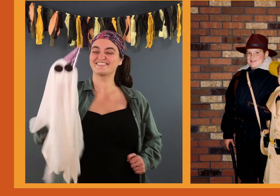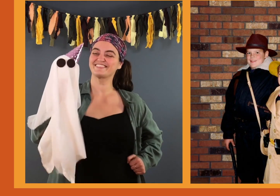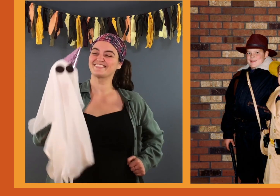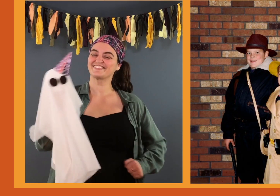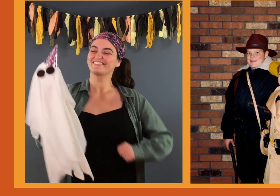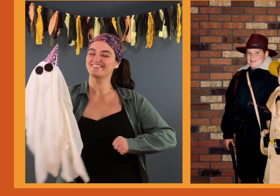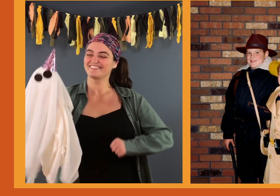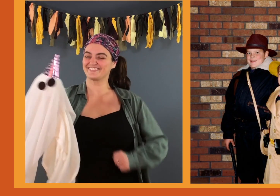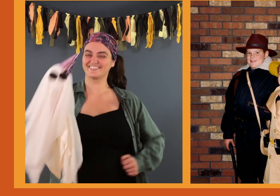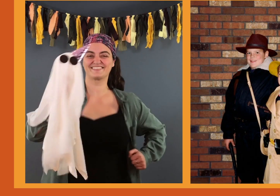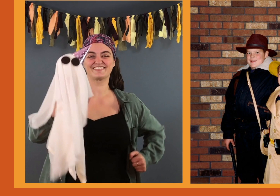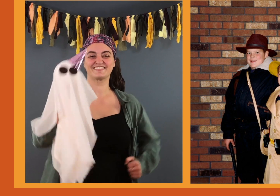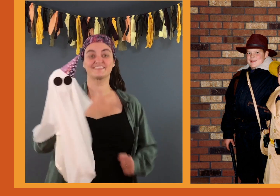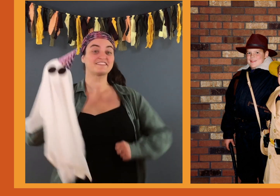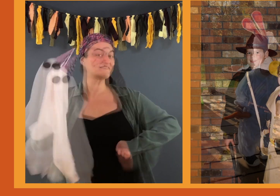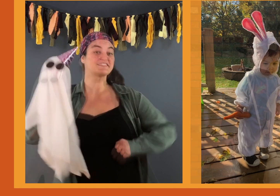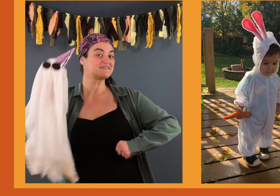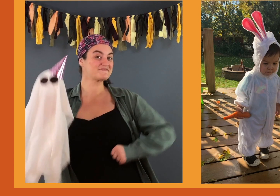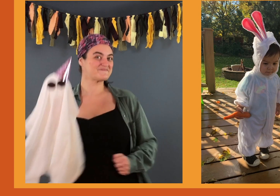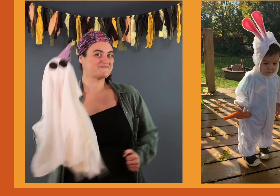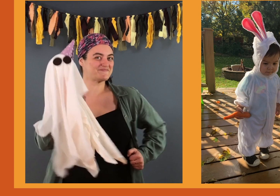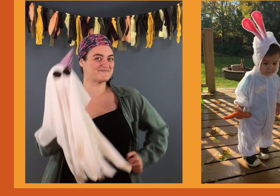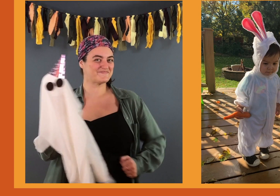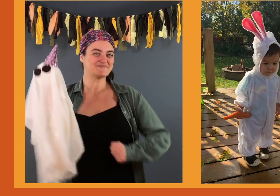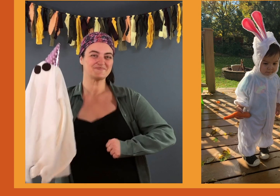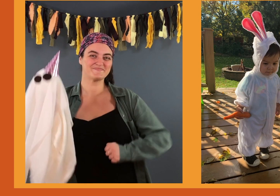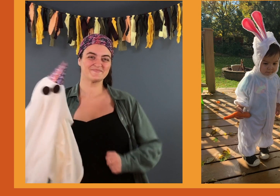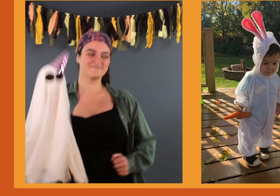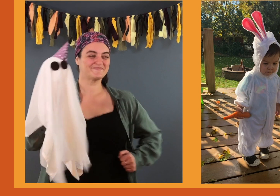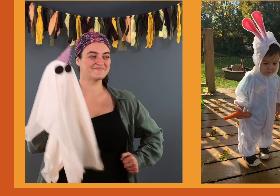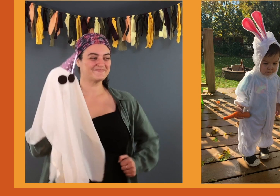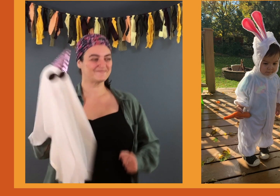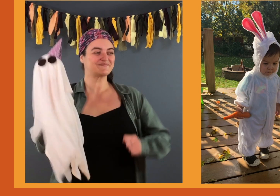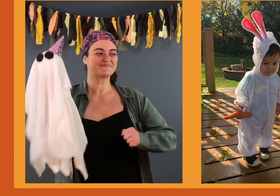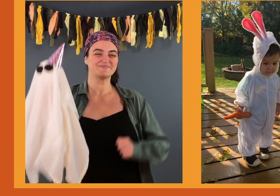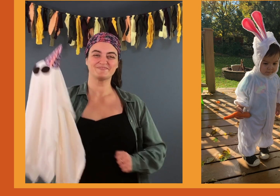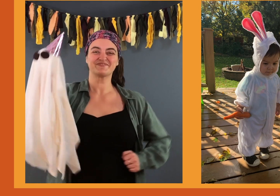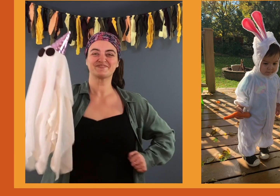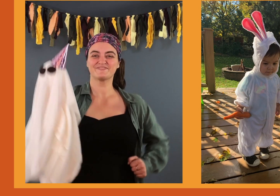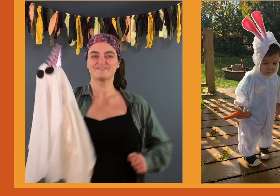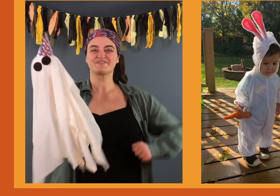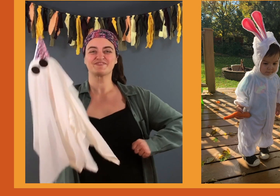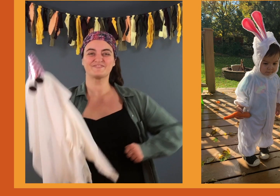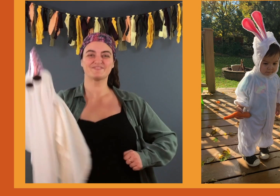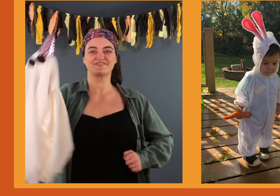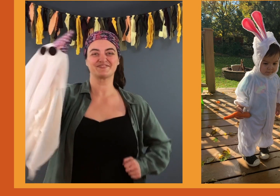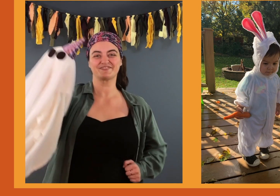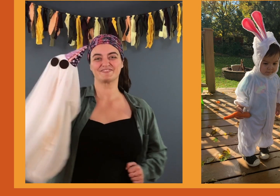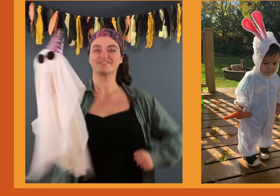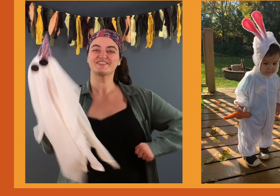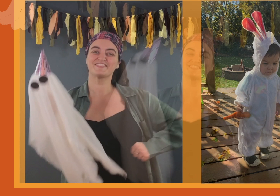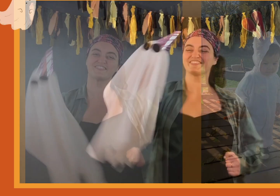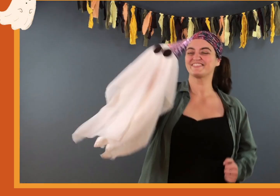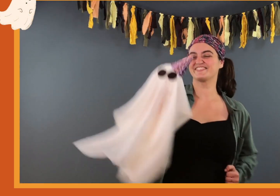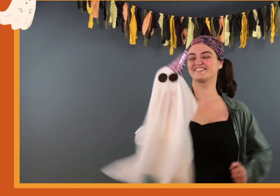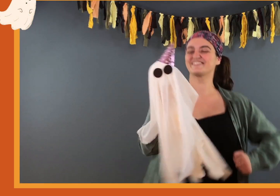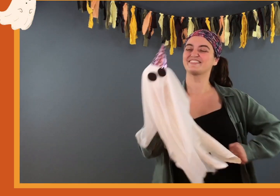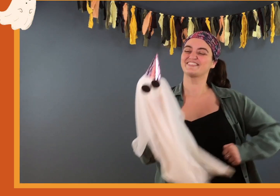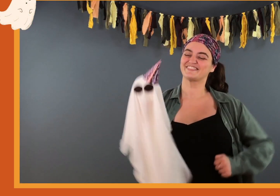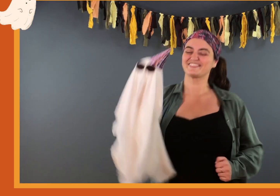me Let's all join the costume parade On this